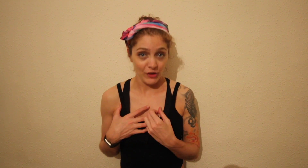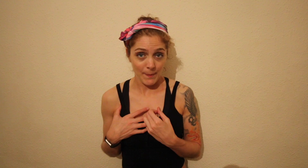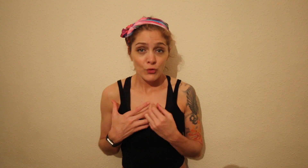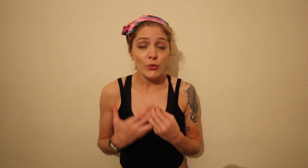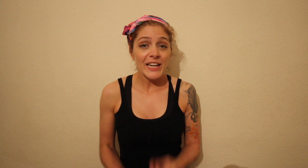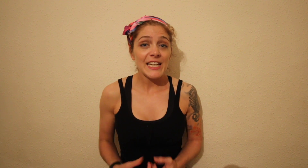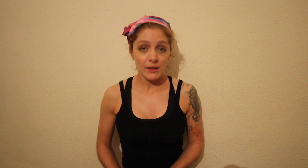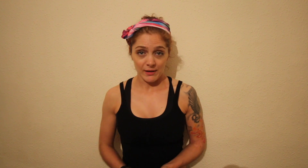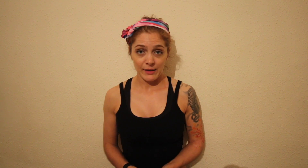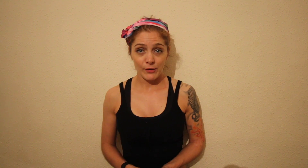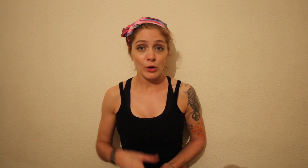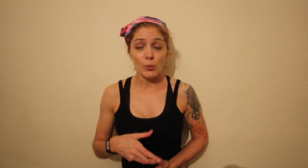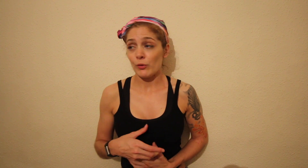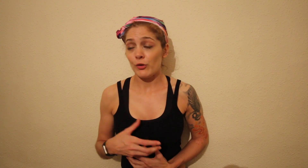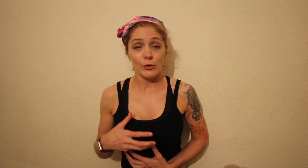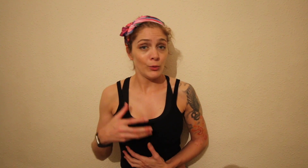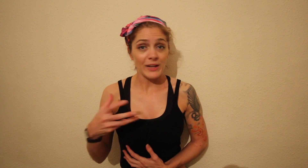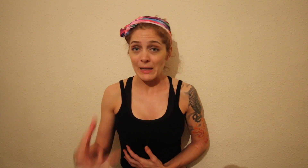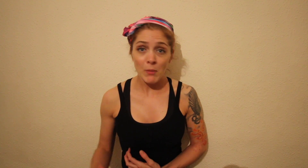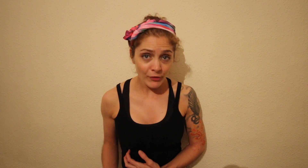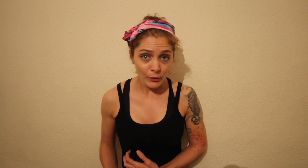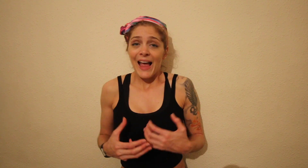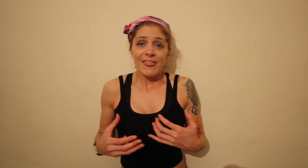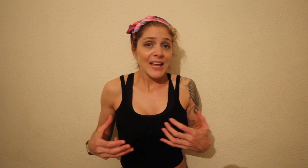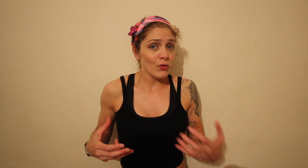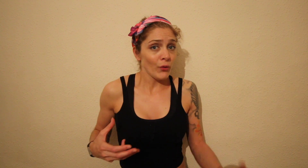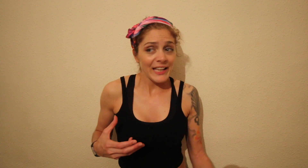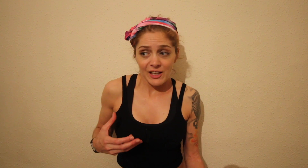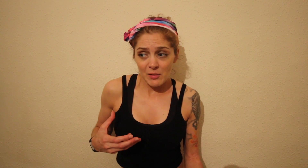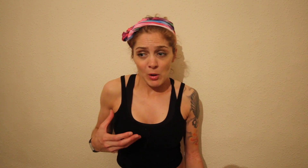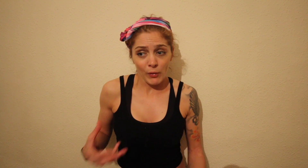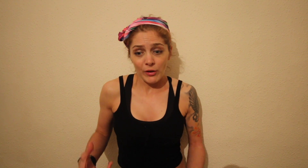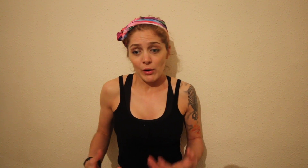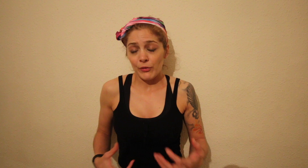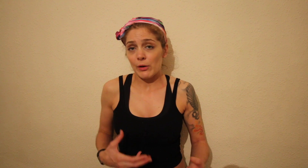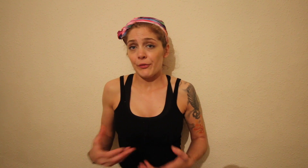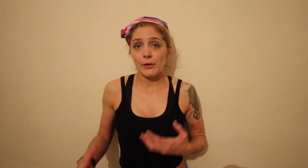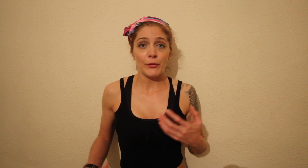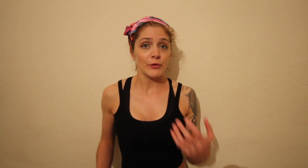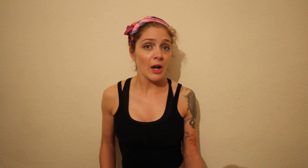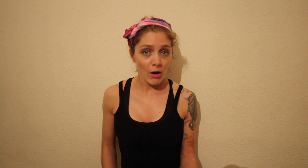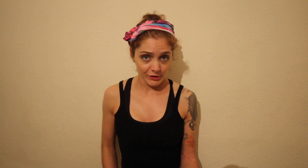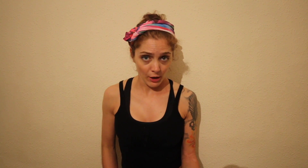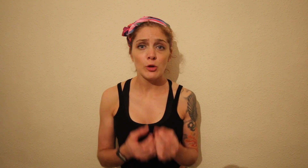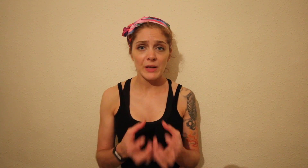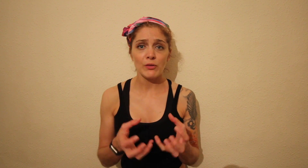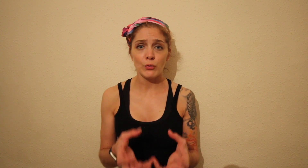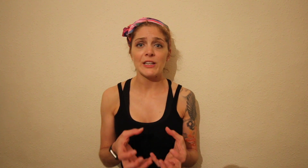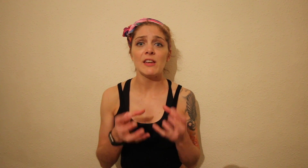gym training clients who want to gain muscle and they're training them lots and lots and lots and lots of cardio. Your personal trainer